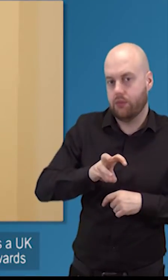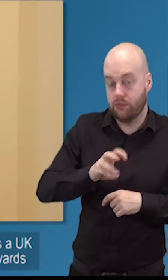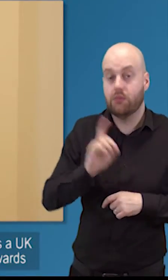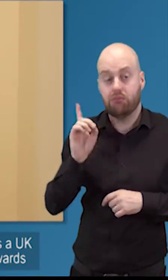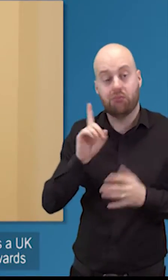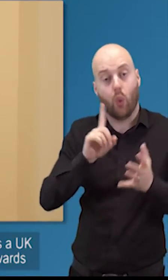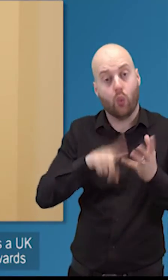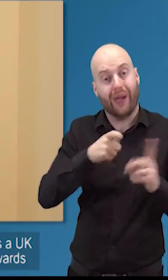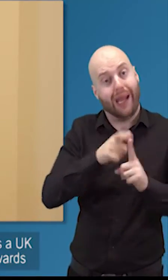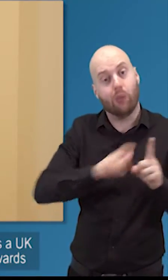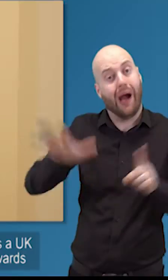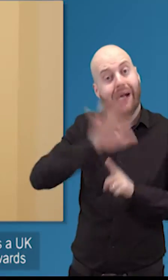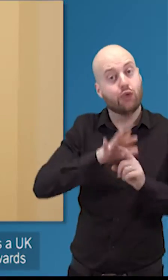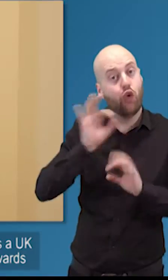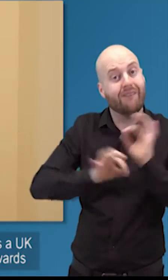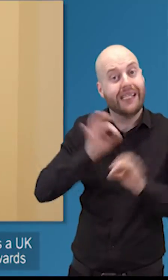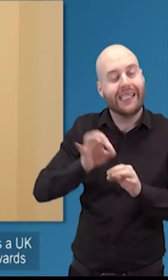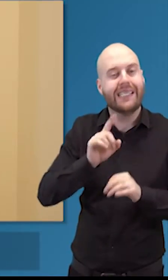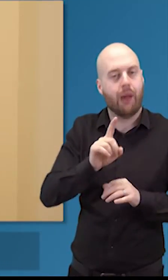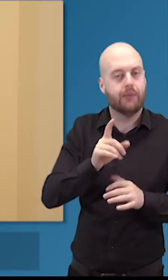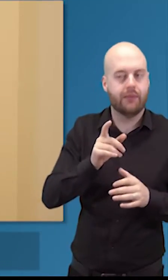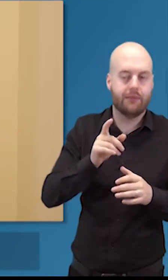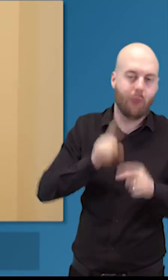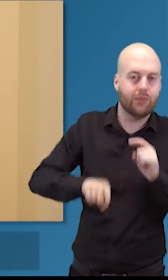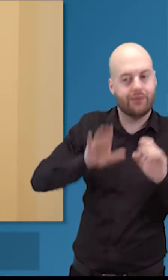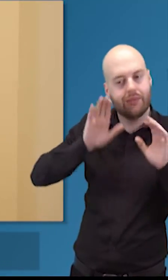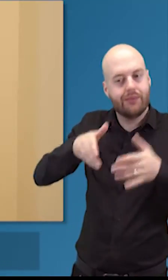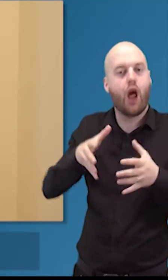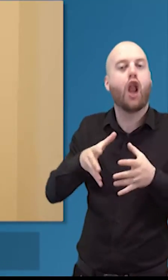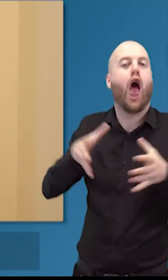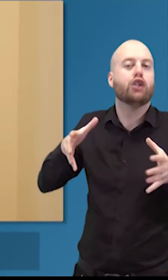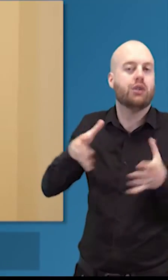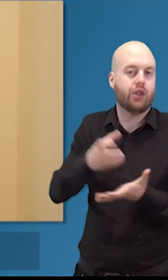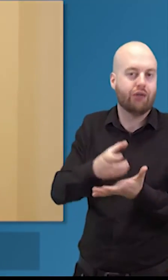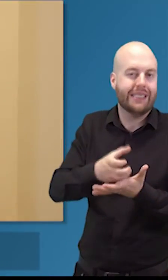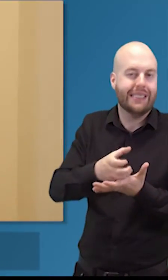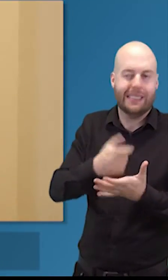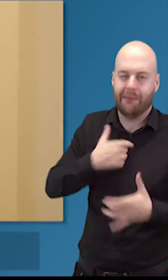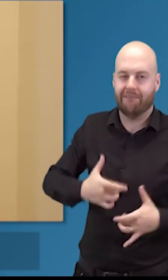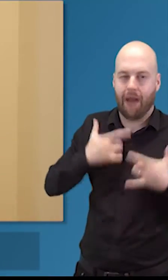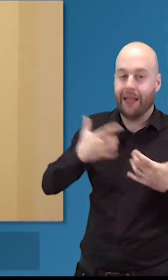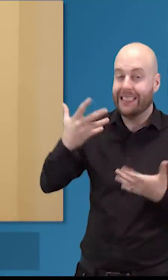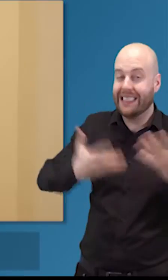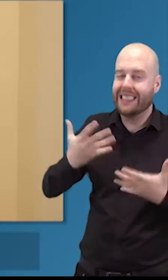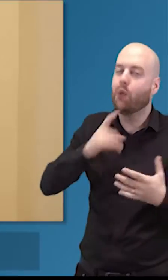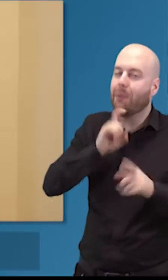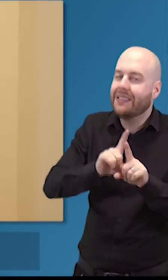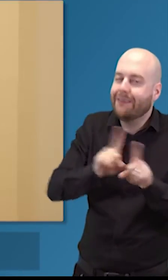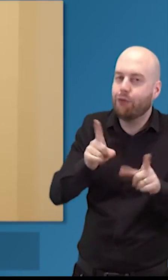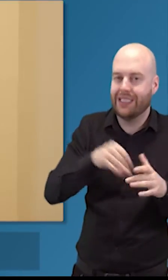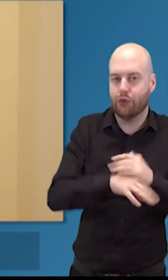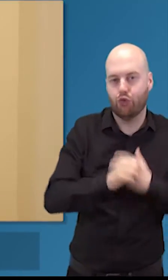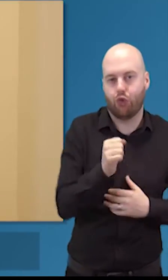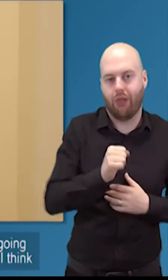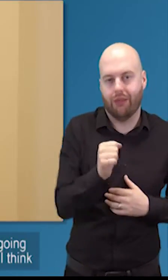but i would say it's slightly um slightly geared towards larger charities but i don't think that's not reflective of what we see in scotland